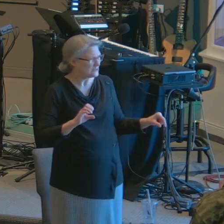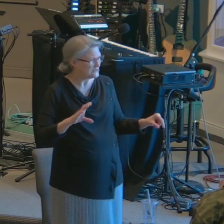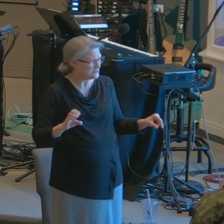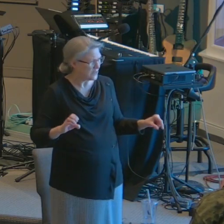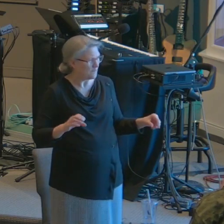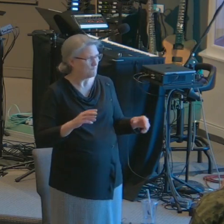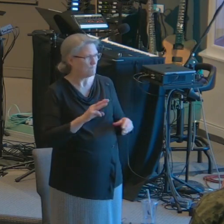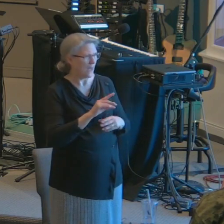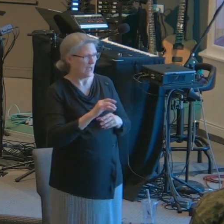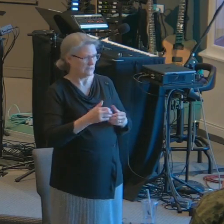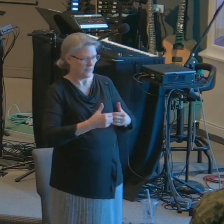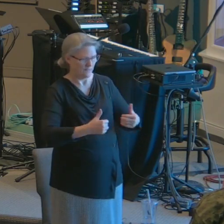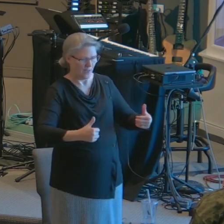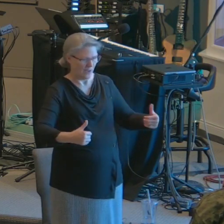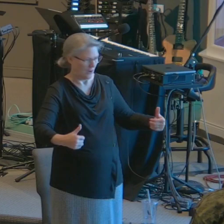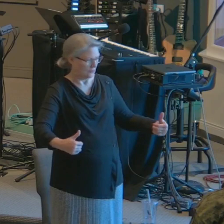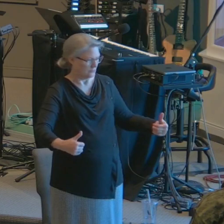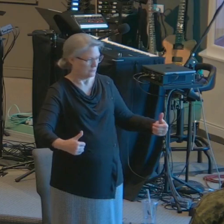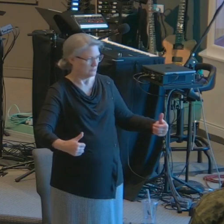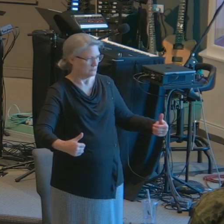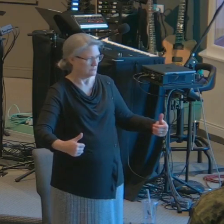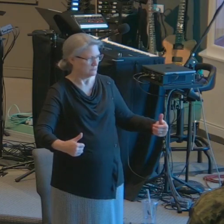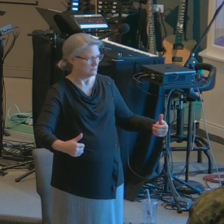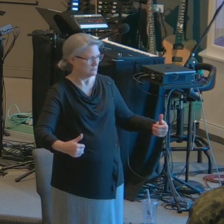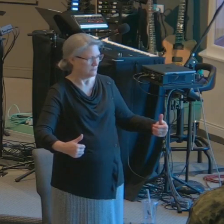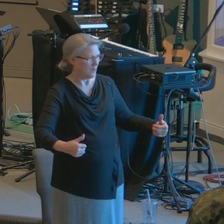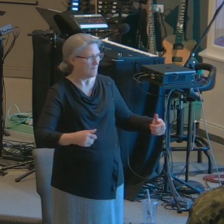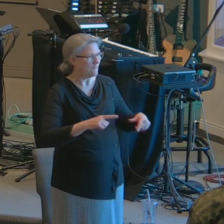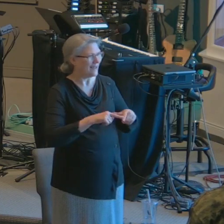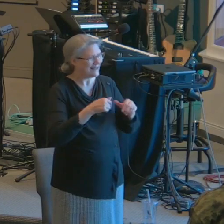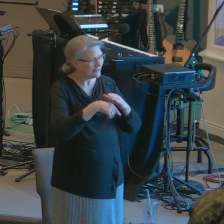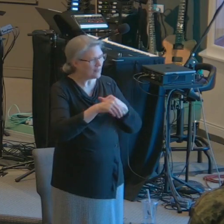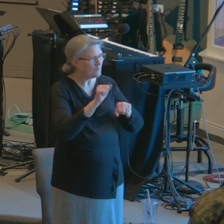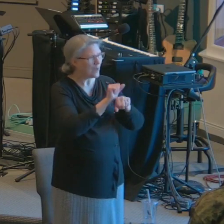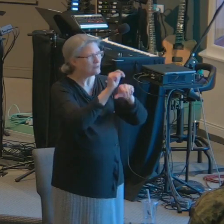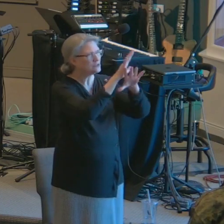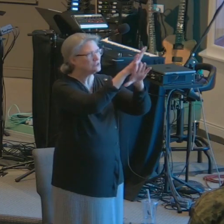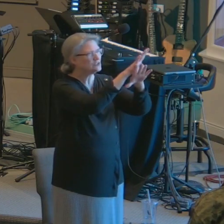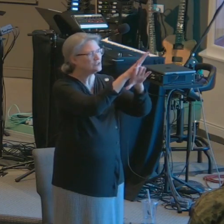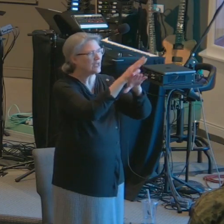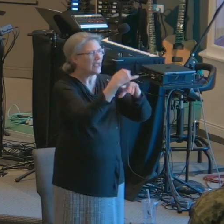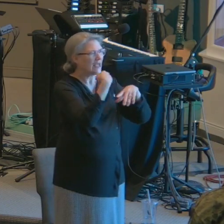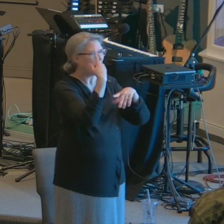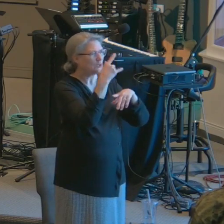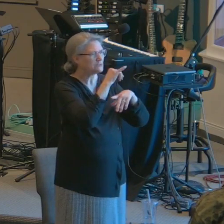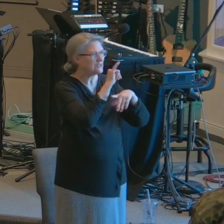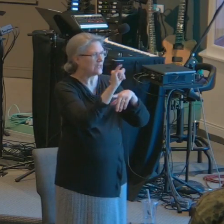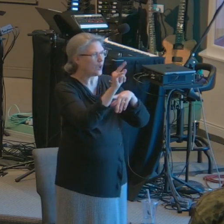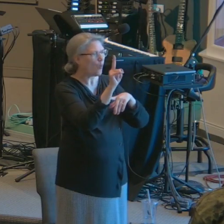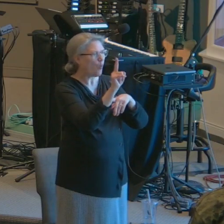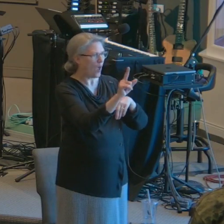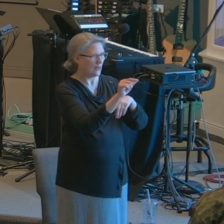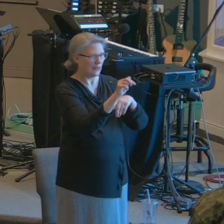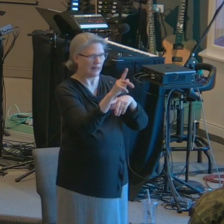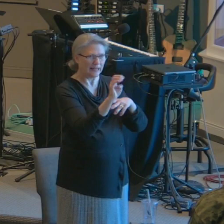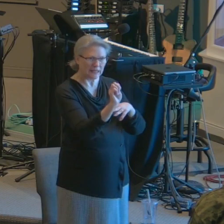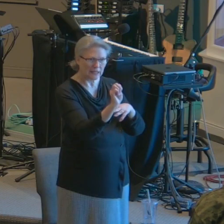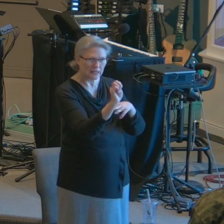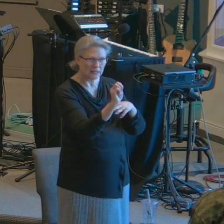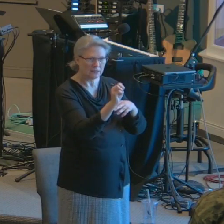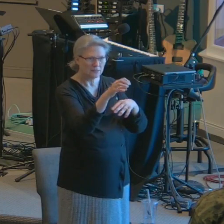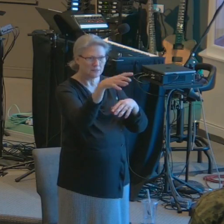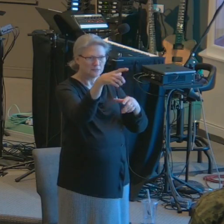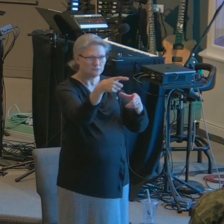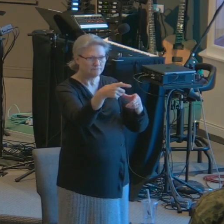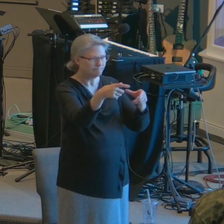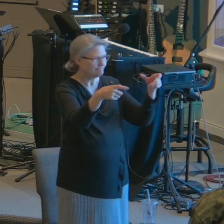though in the mountains, it appears as though there are only one lake. What